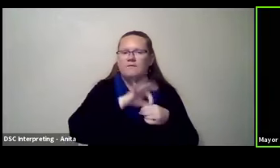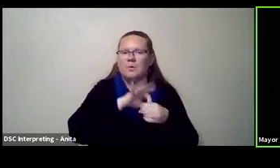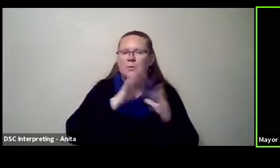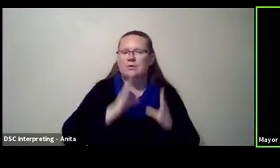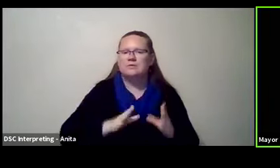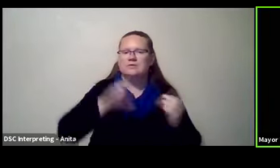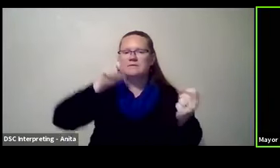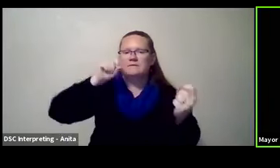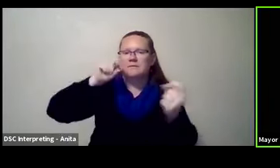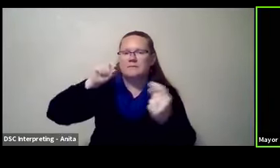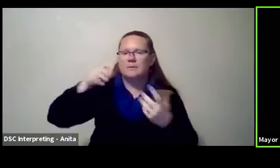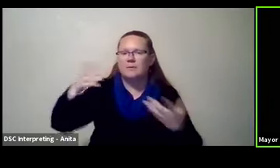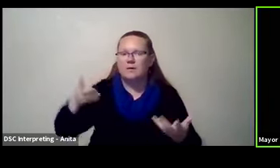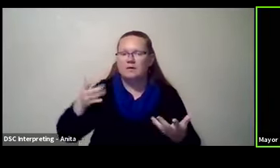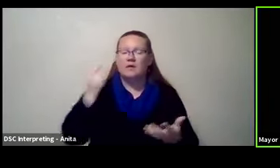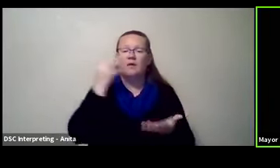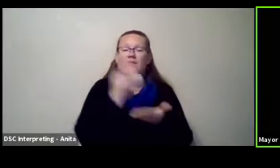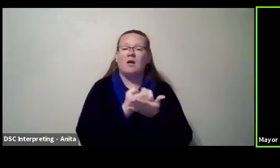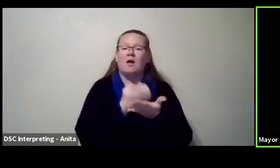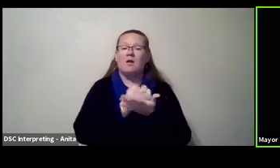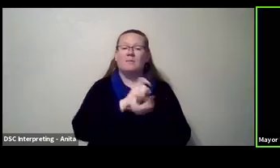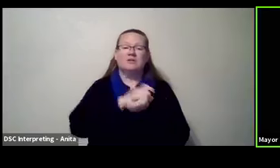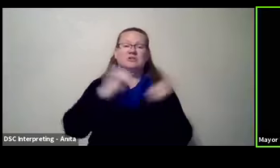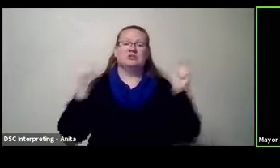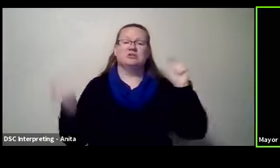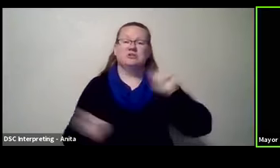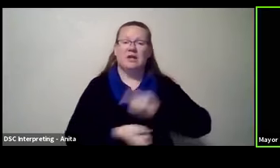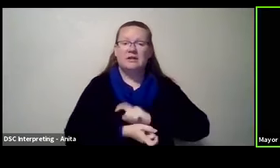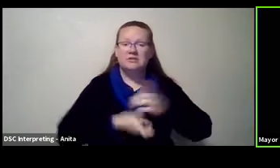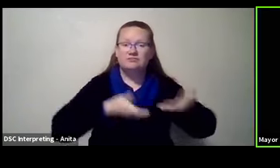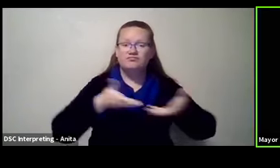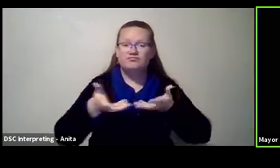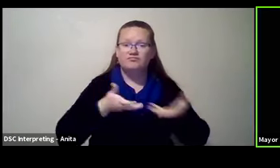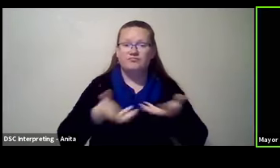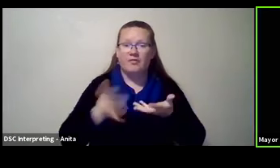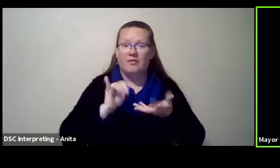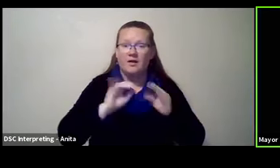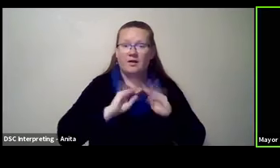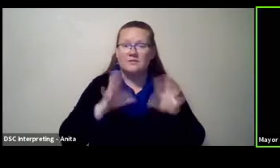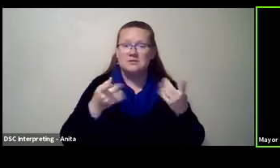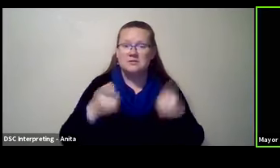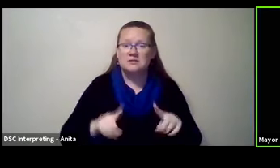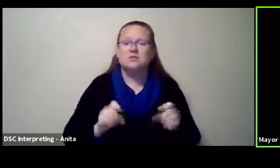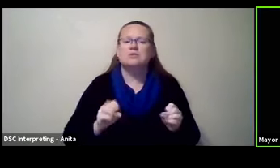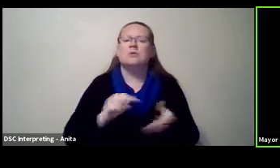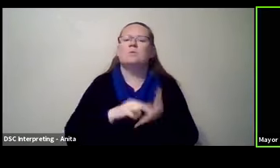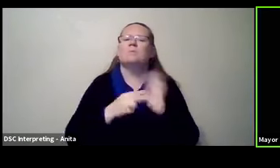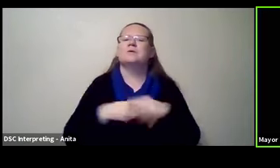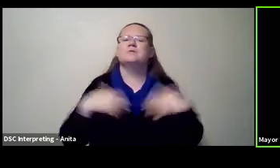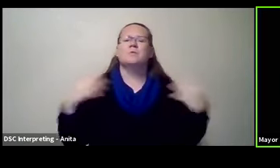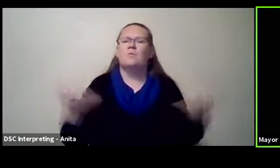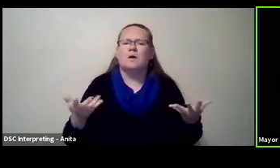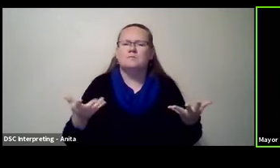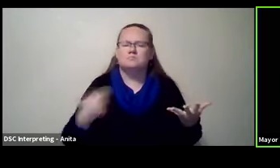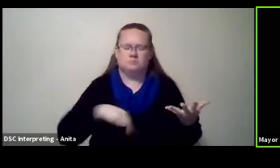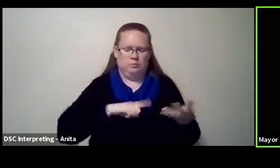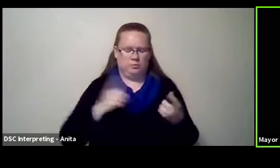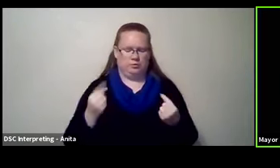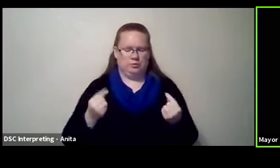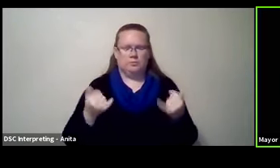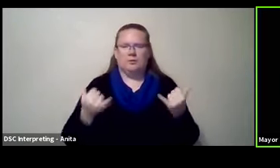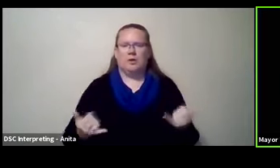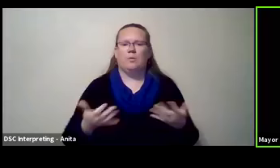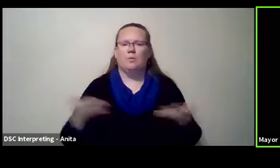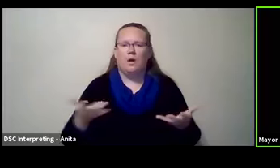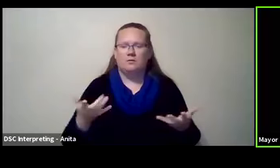if the economy did totally change the dynamic as it obviously did, what does that mean? What guidance does that give us? What do they